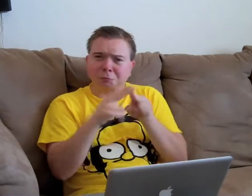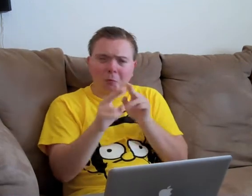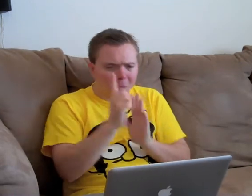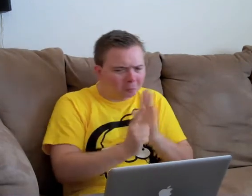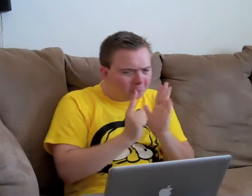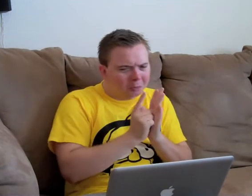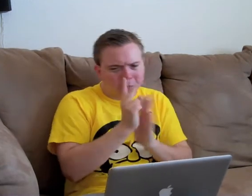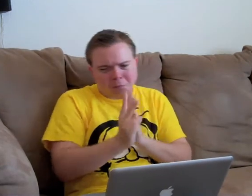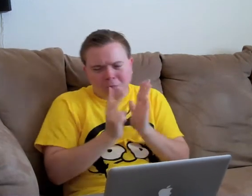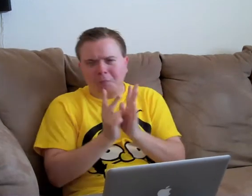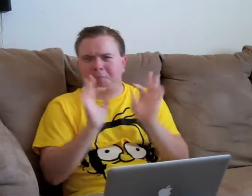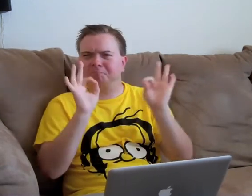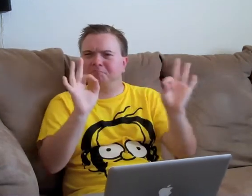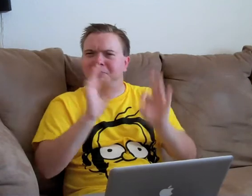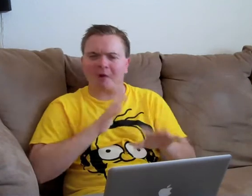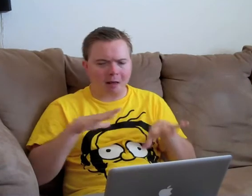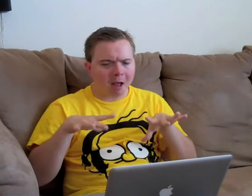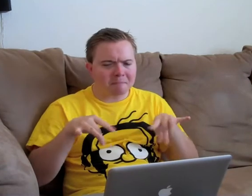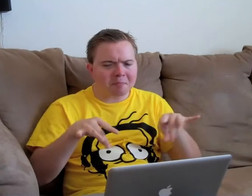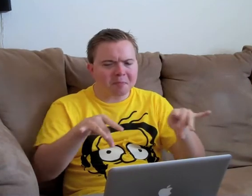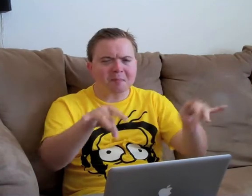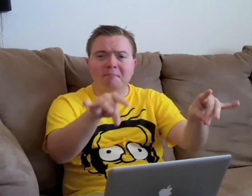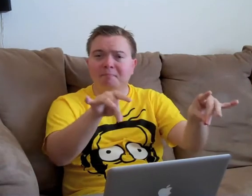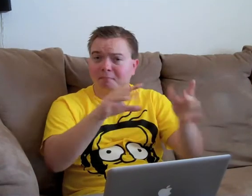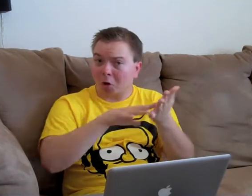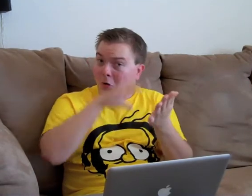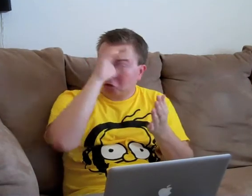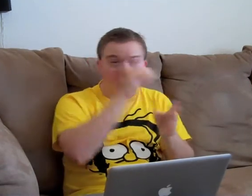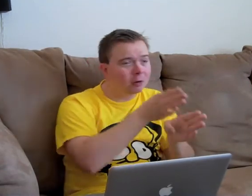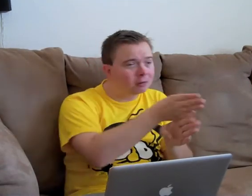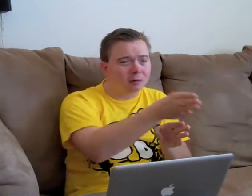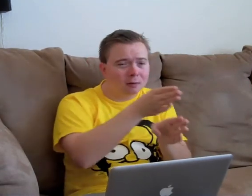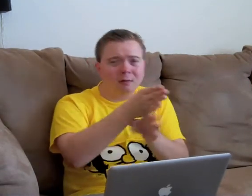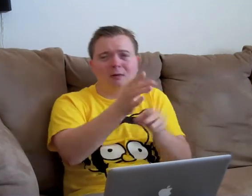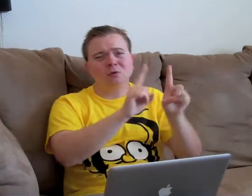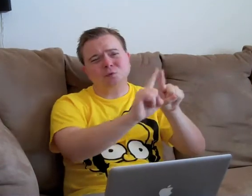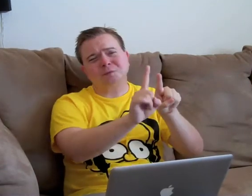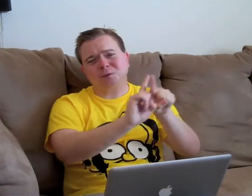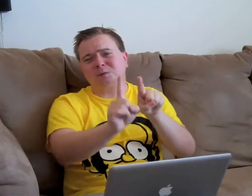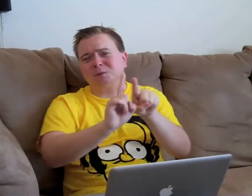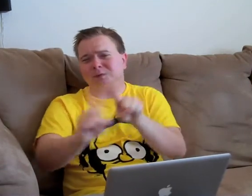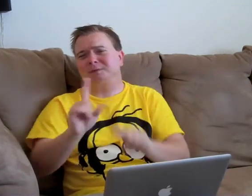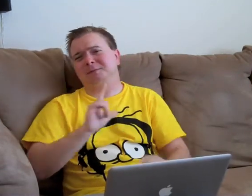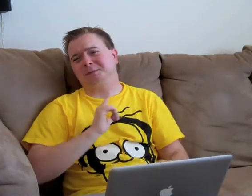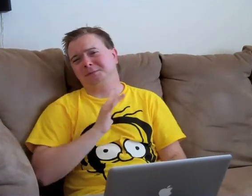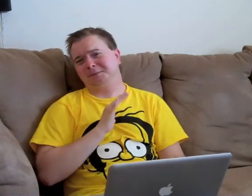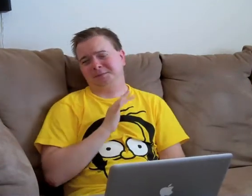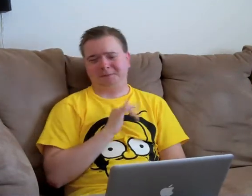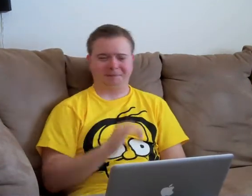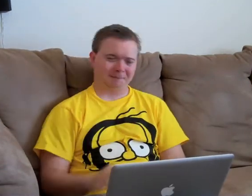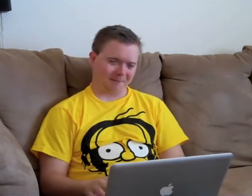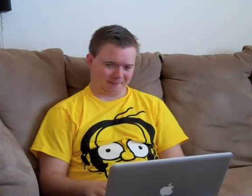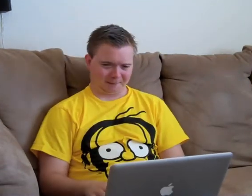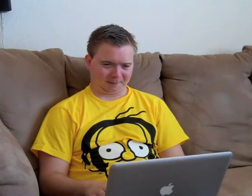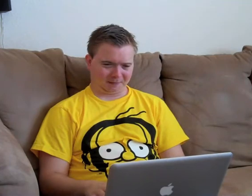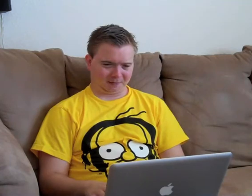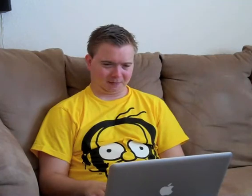lot of these are short and concise workshops. That way you can take a whole bunch of different topics and learn about so many different things.